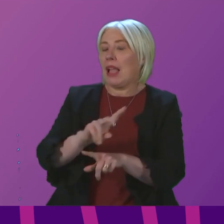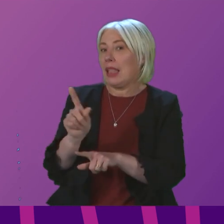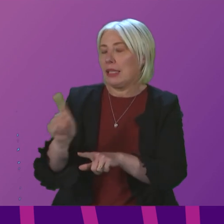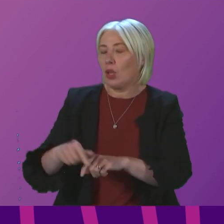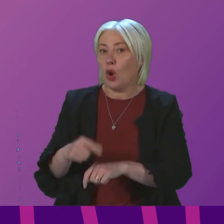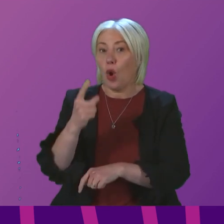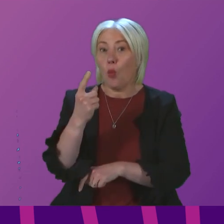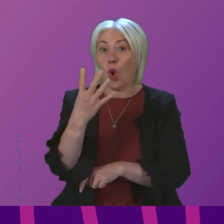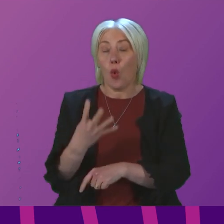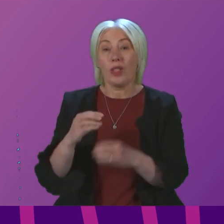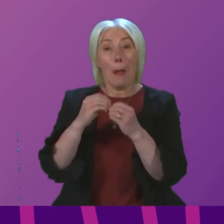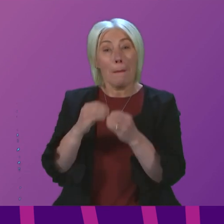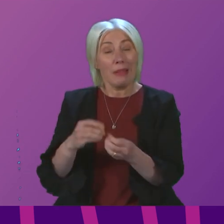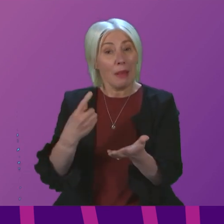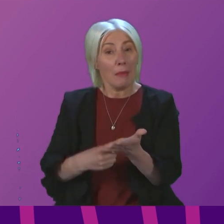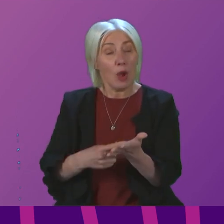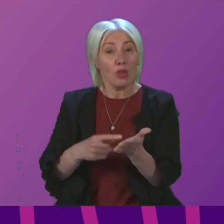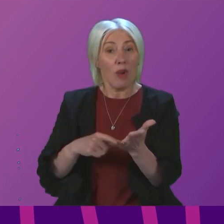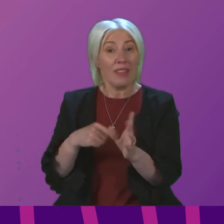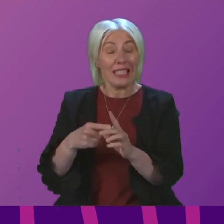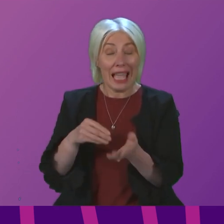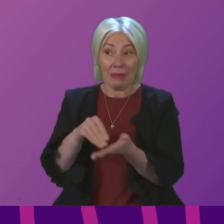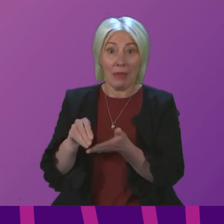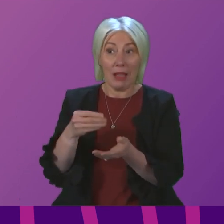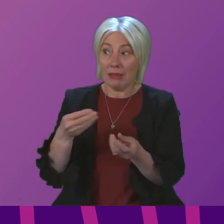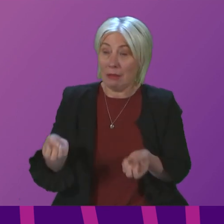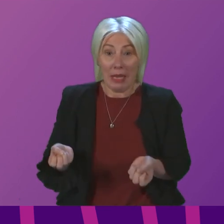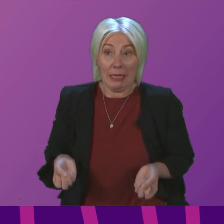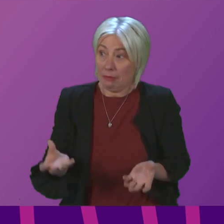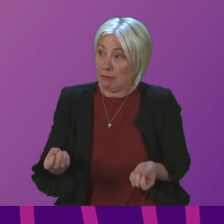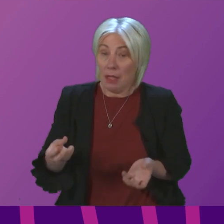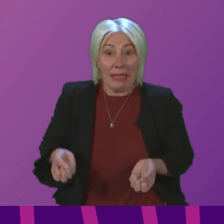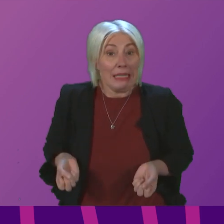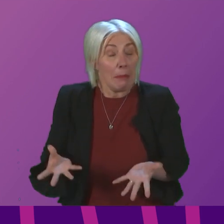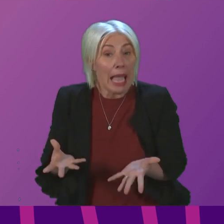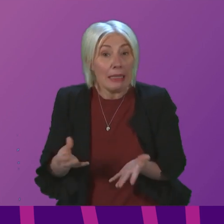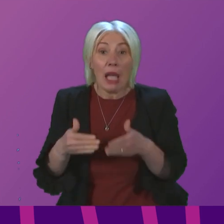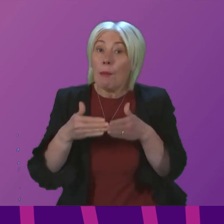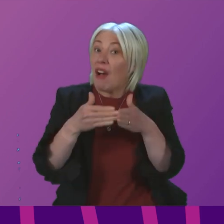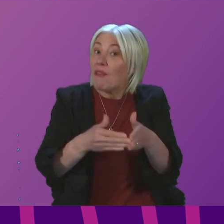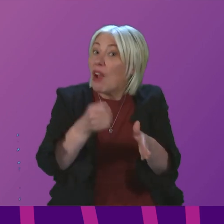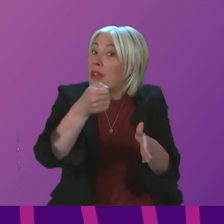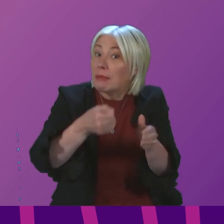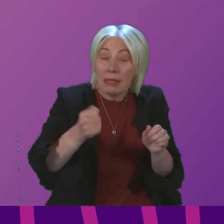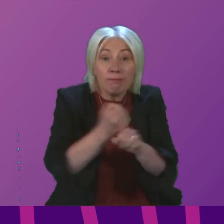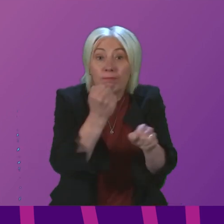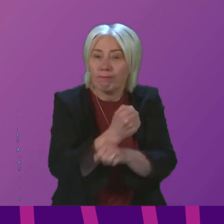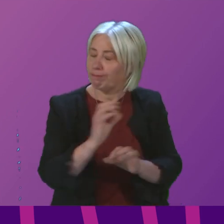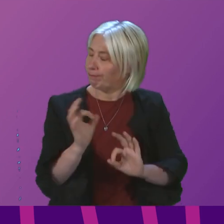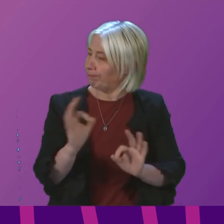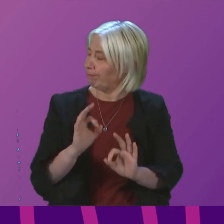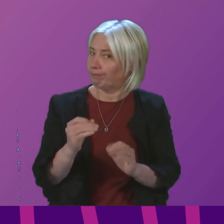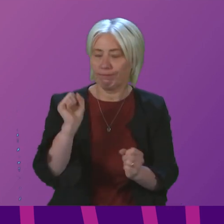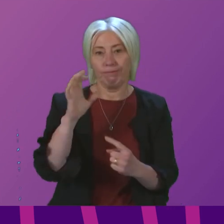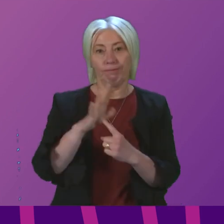billion pounds of taxpayers' money, has been spent and not a single ferry built. The crucial document detailing why